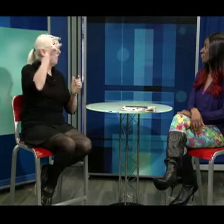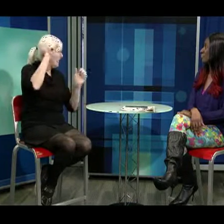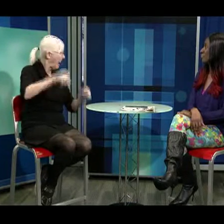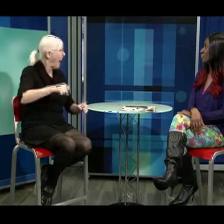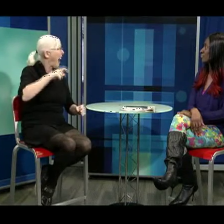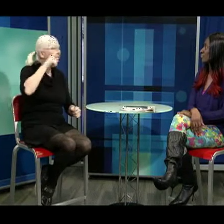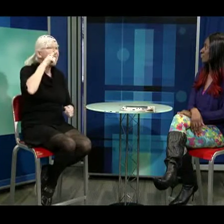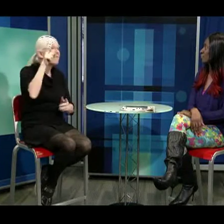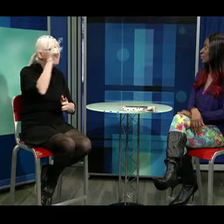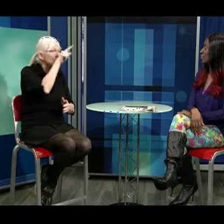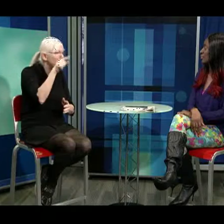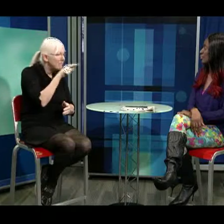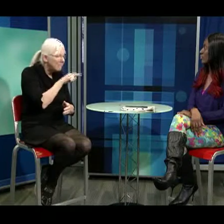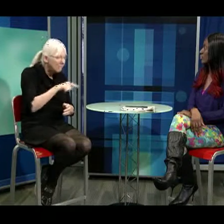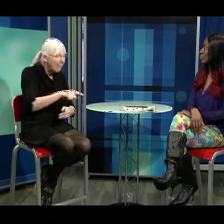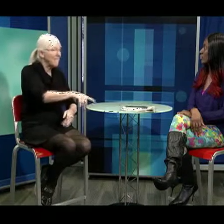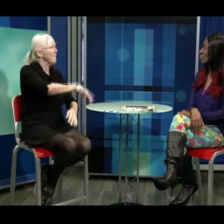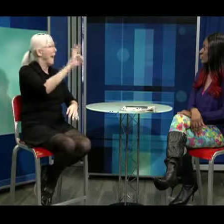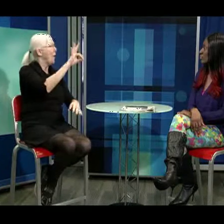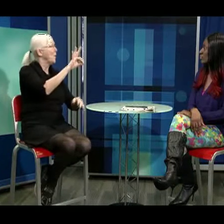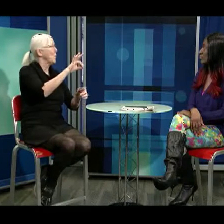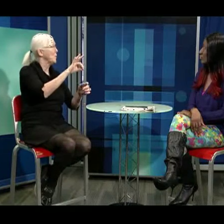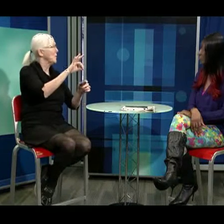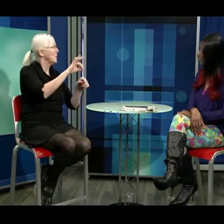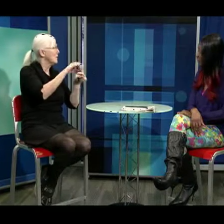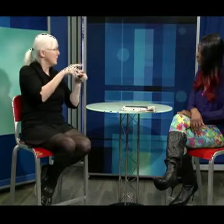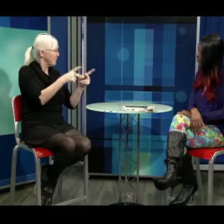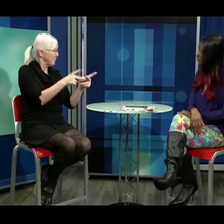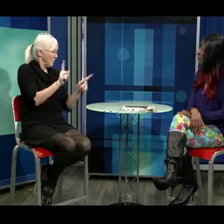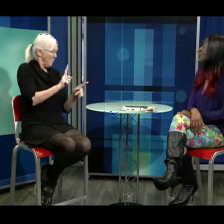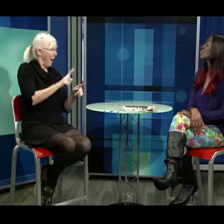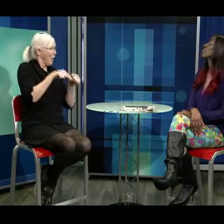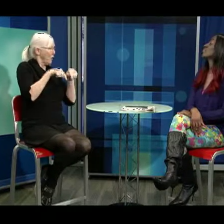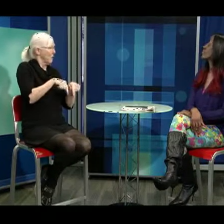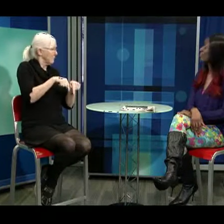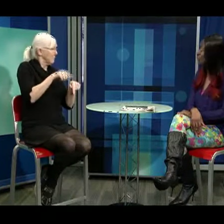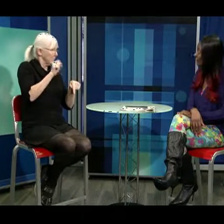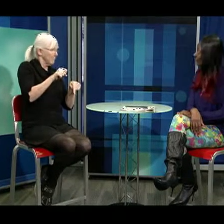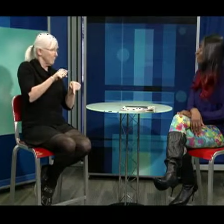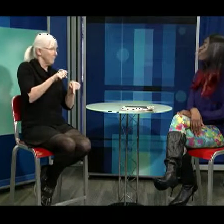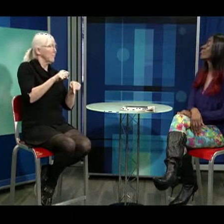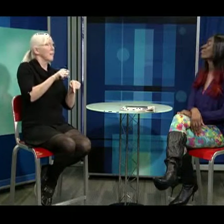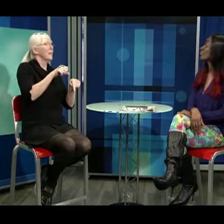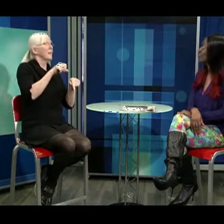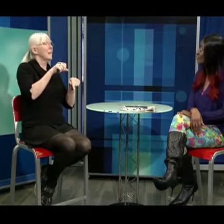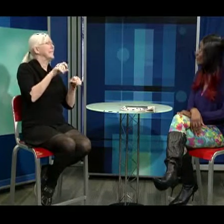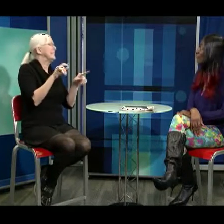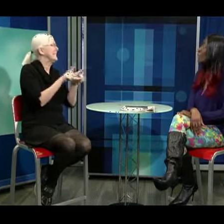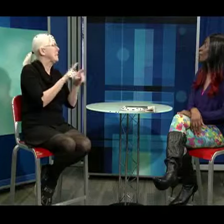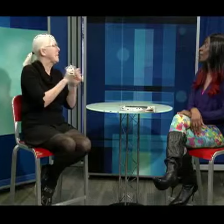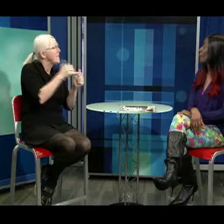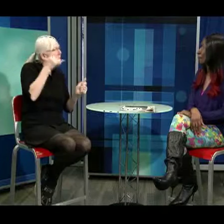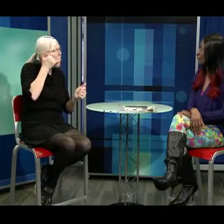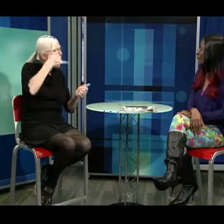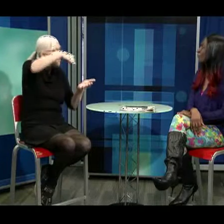And if you call, you can actually just leave your phone off the hook and the emergency services will find the location.